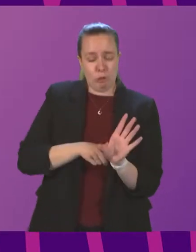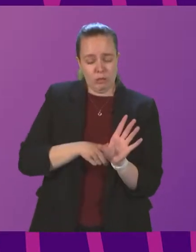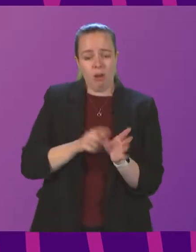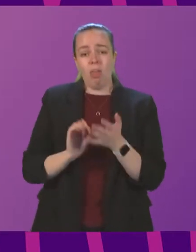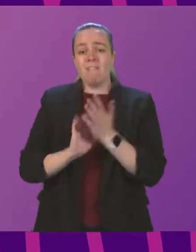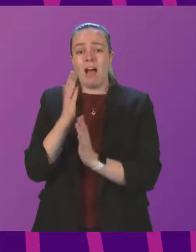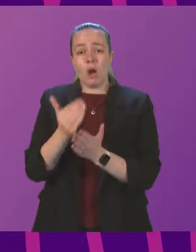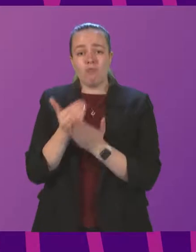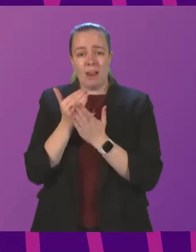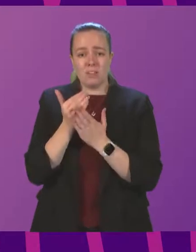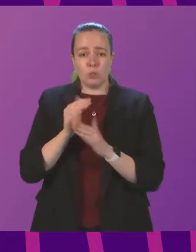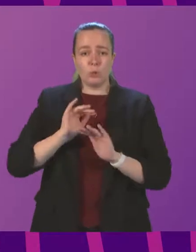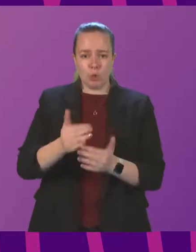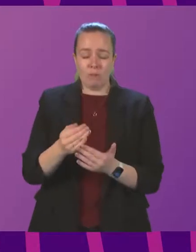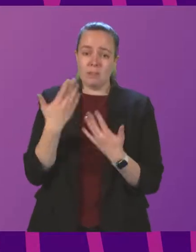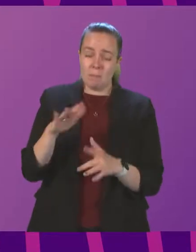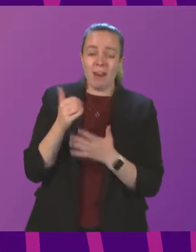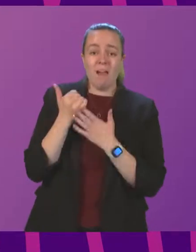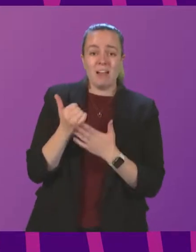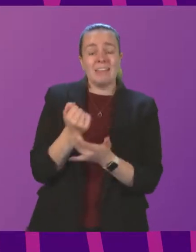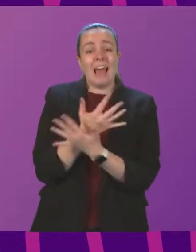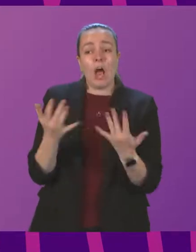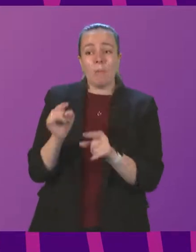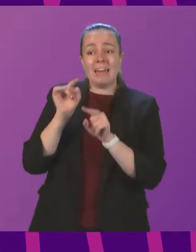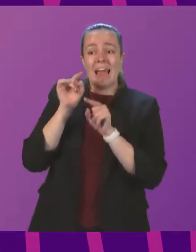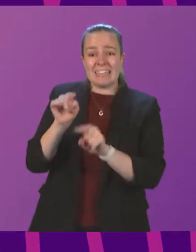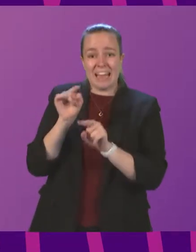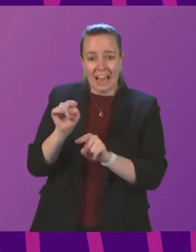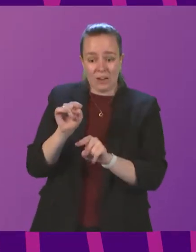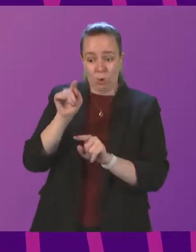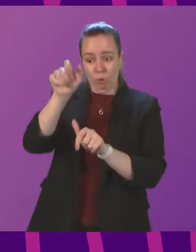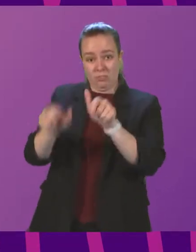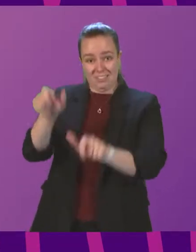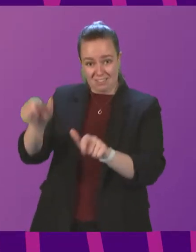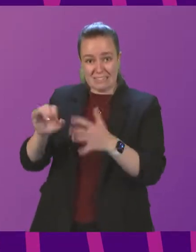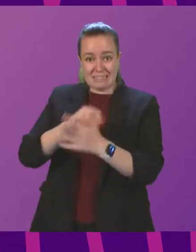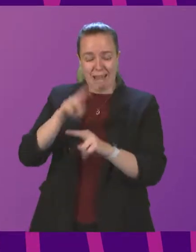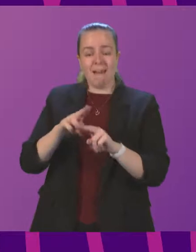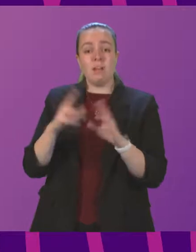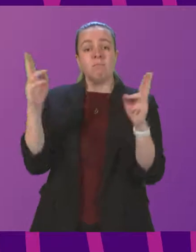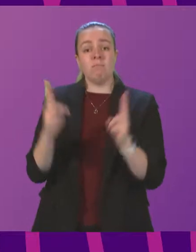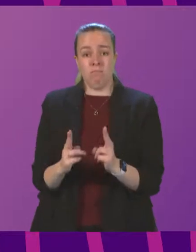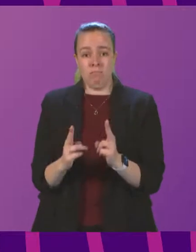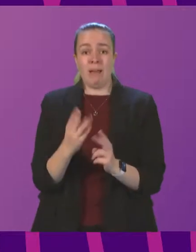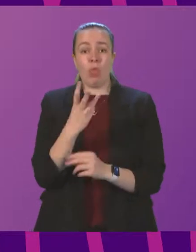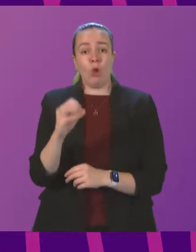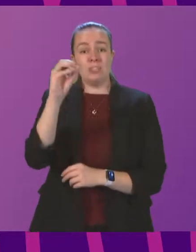Rescue Service has specifically advised that the number of attacks on crew fell by a third. However, there is still